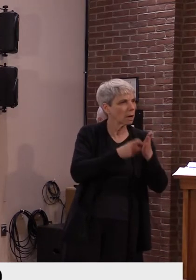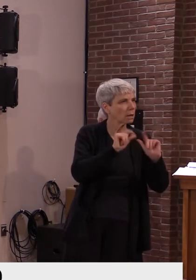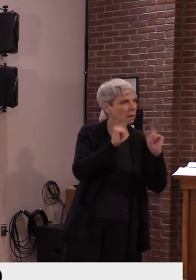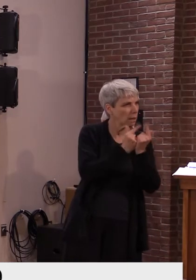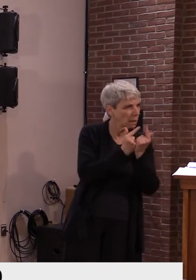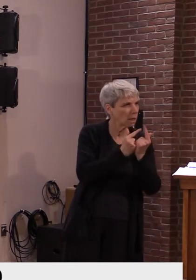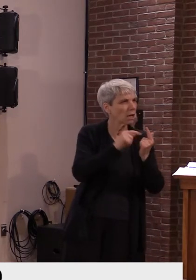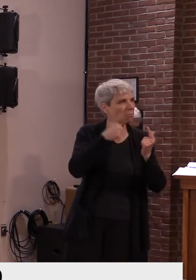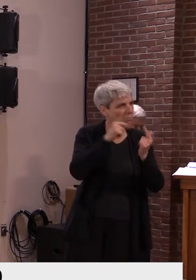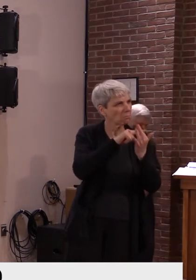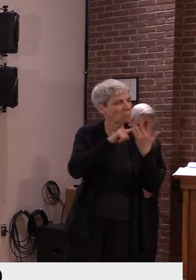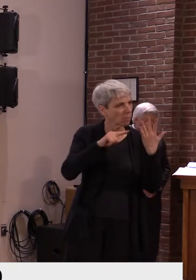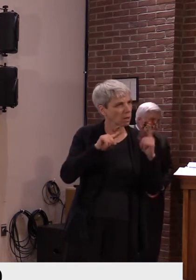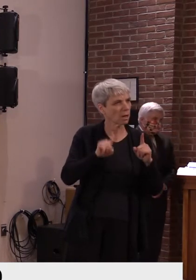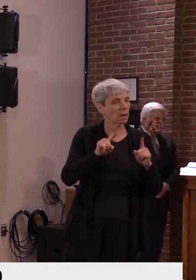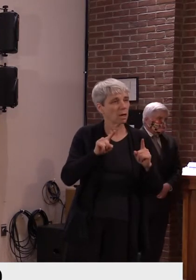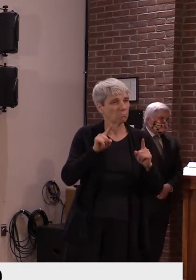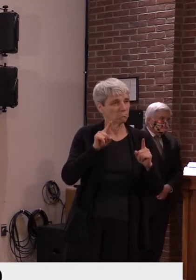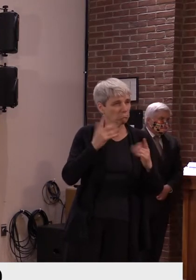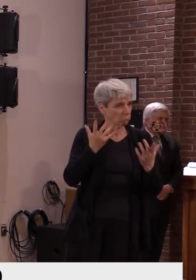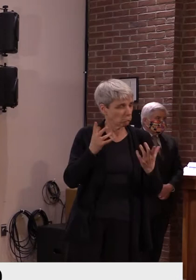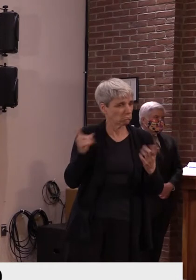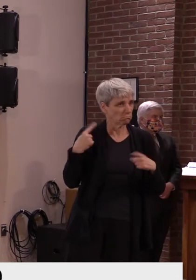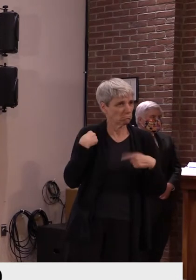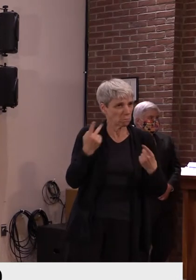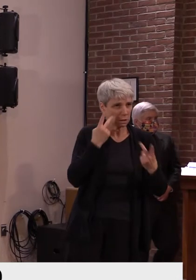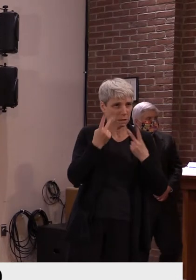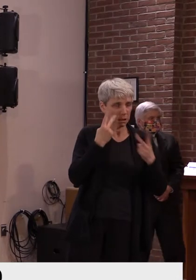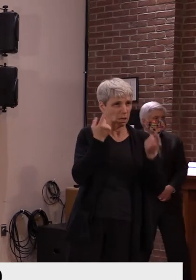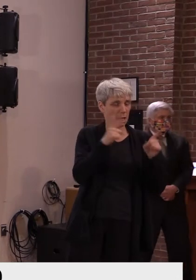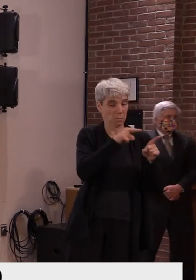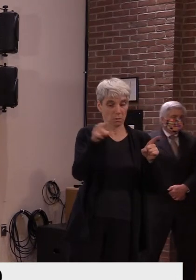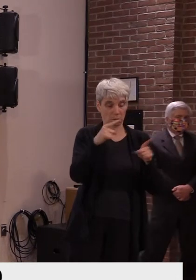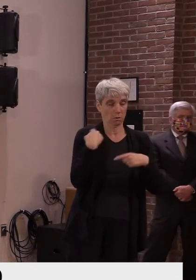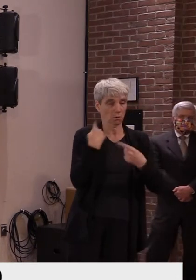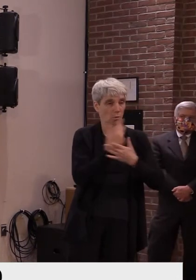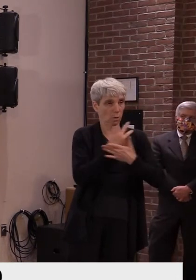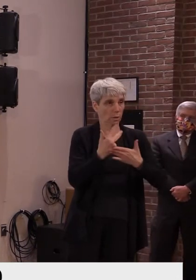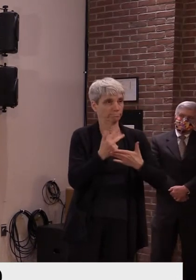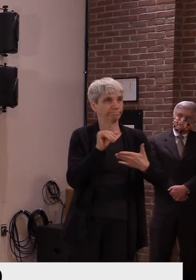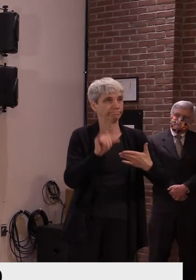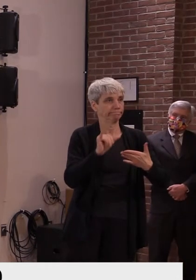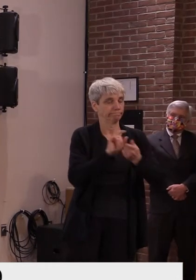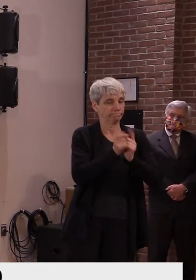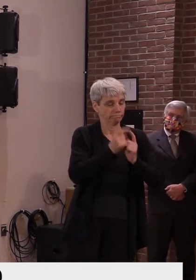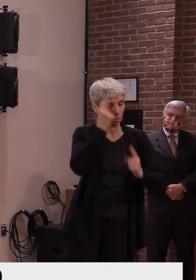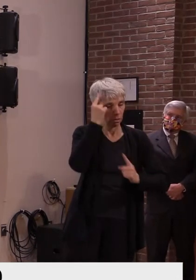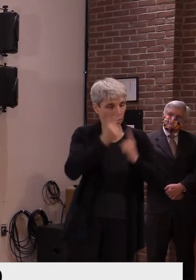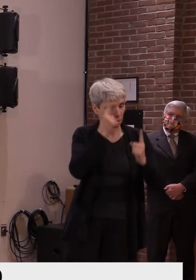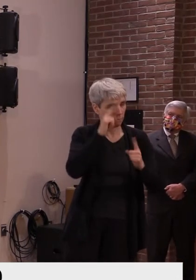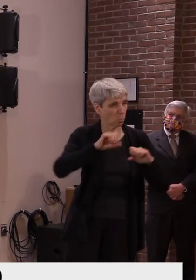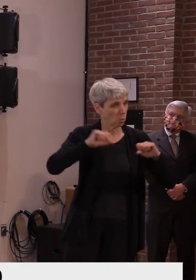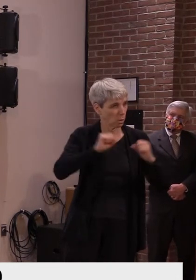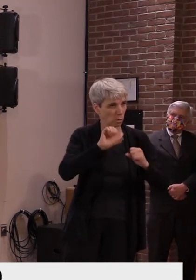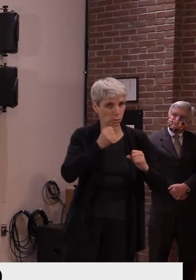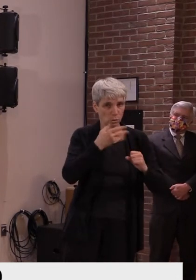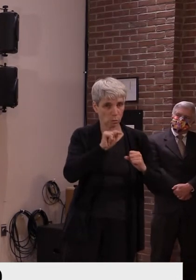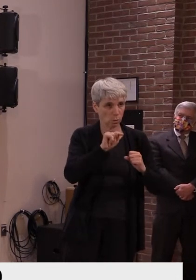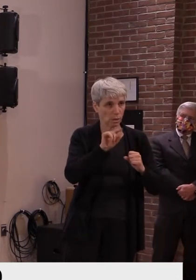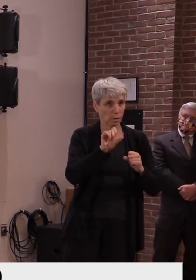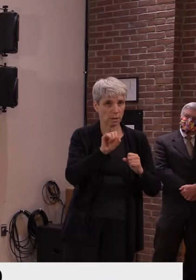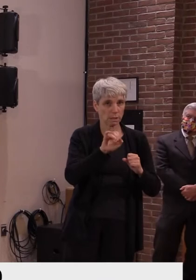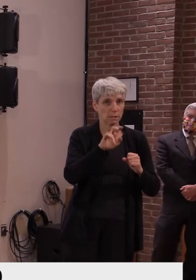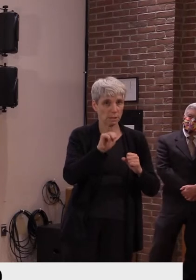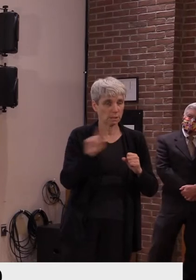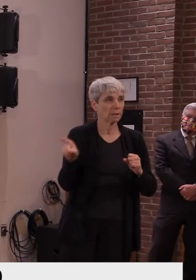over the last three weeks has maybe changed the thinking around how we're approaching playing for the winter sports season. Yeah, it's always been about the